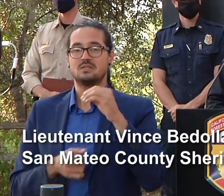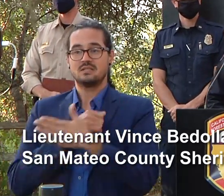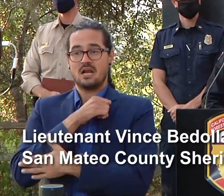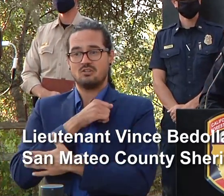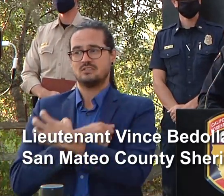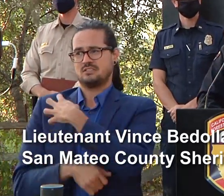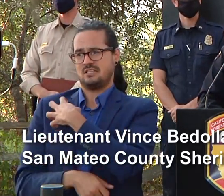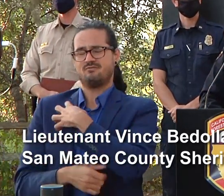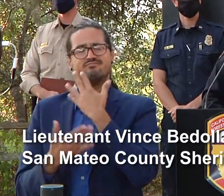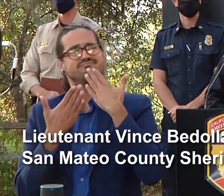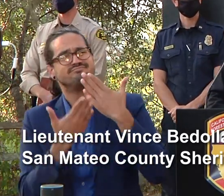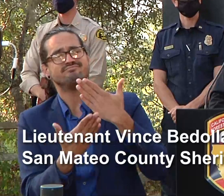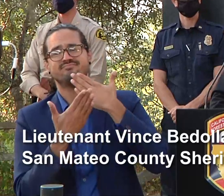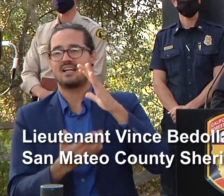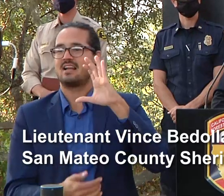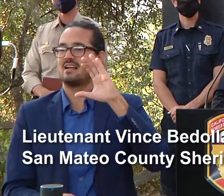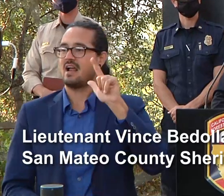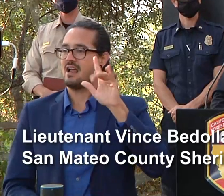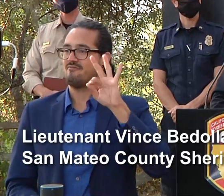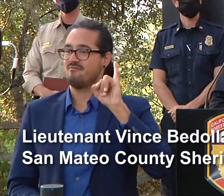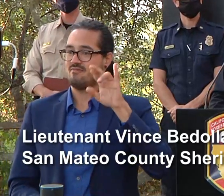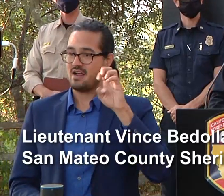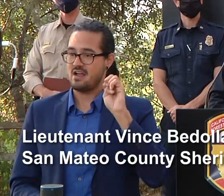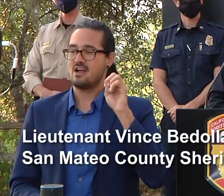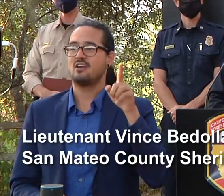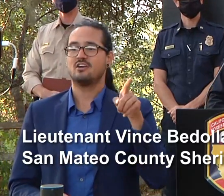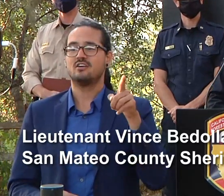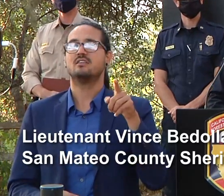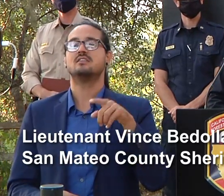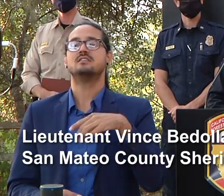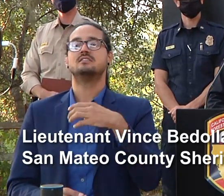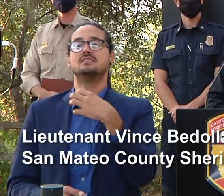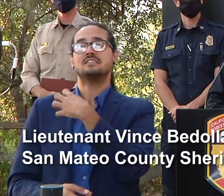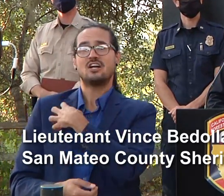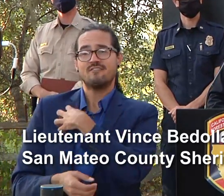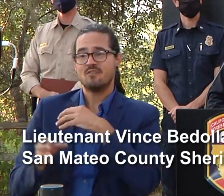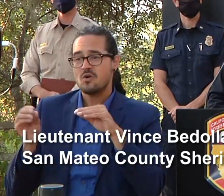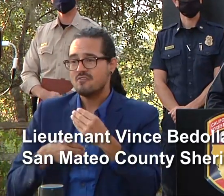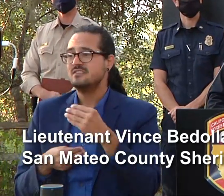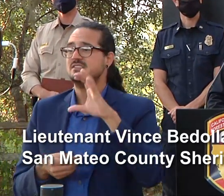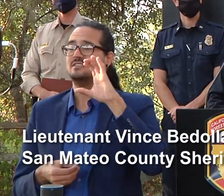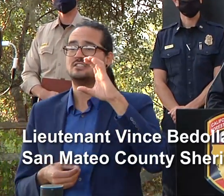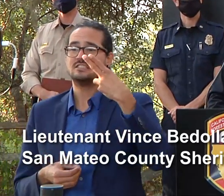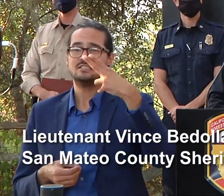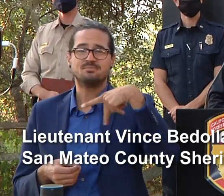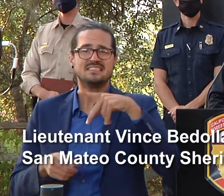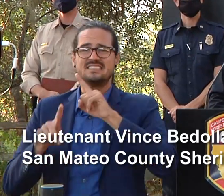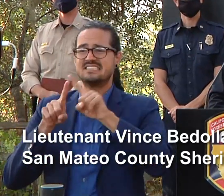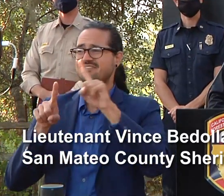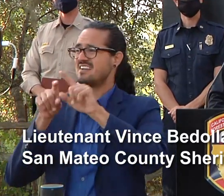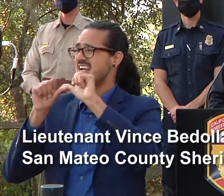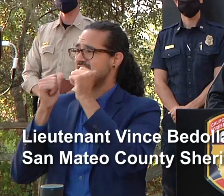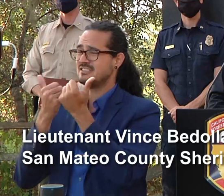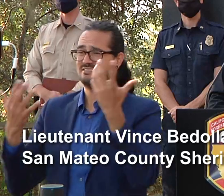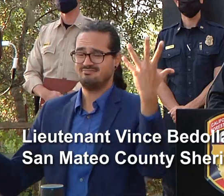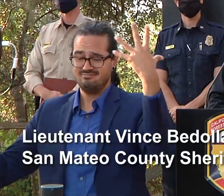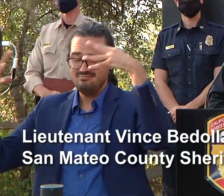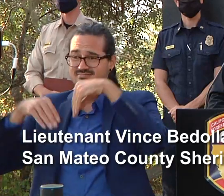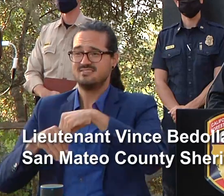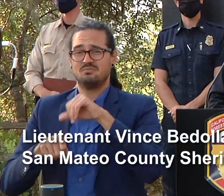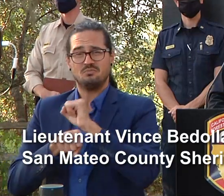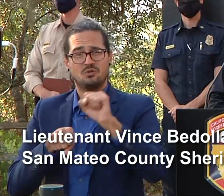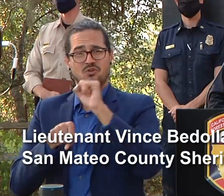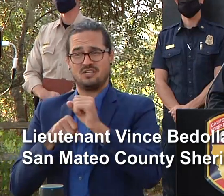office the california highway patrol and all the law enforcement agencies and everyone assisting with the fire efforts without their